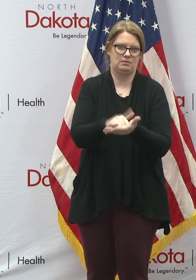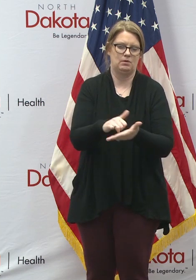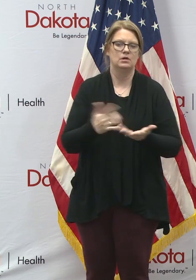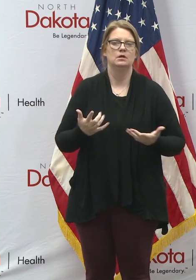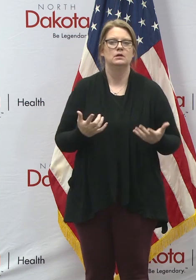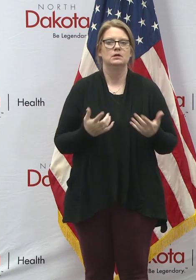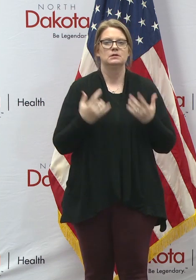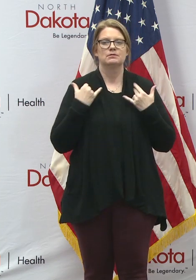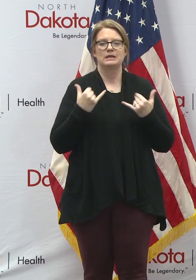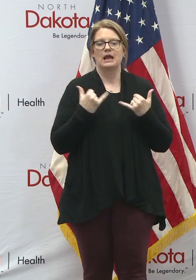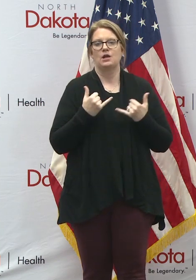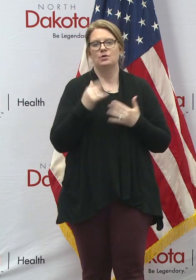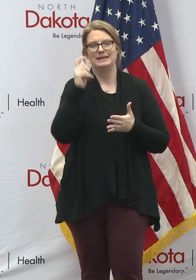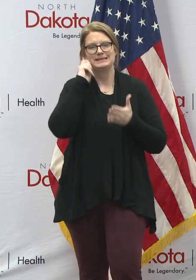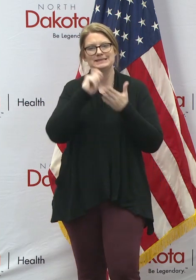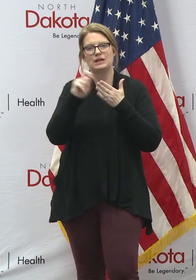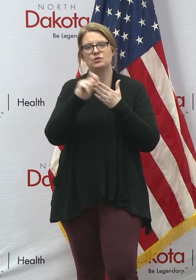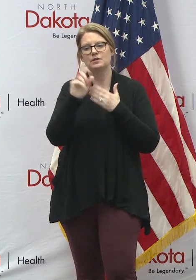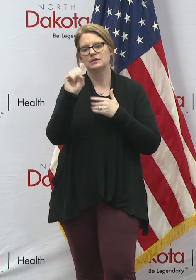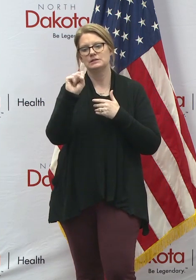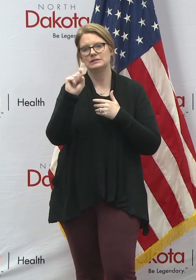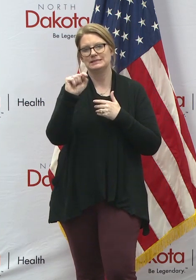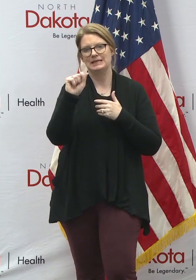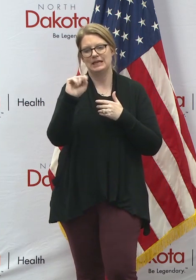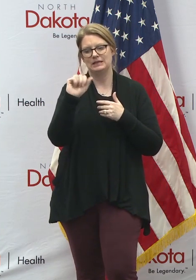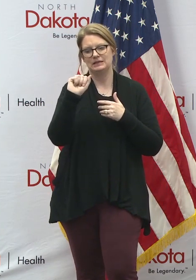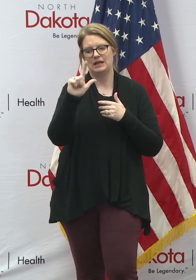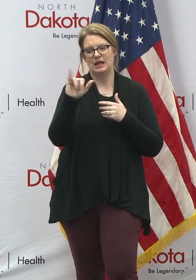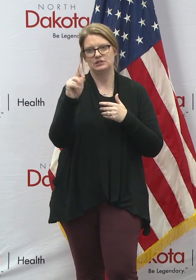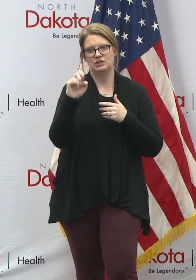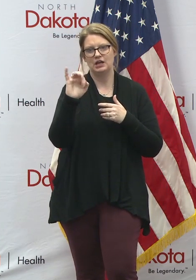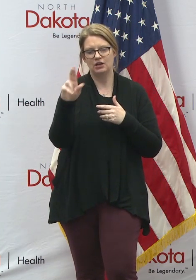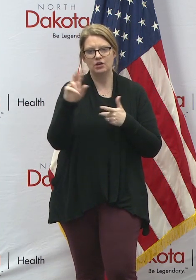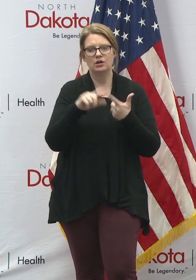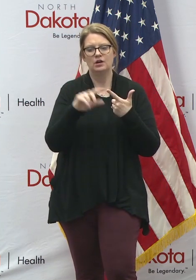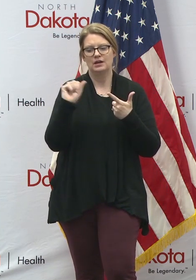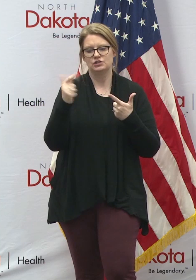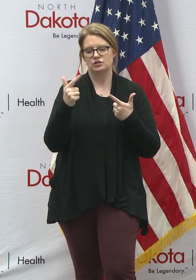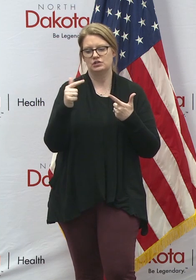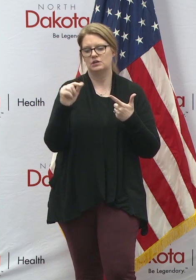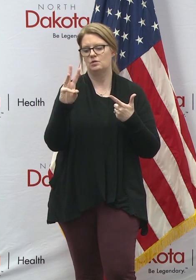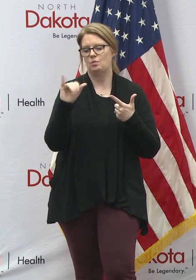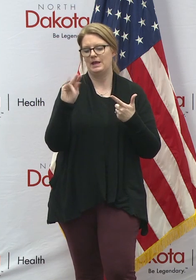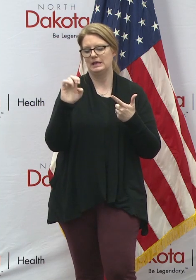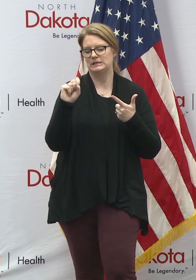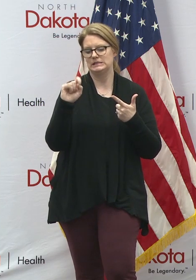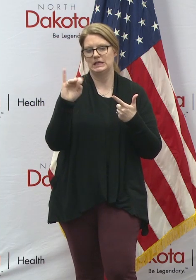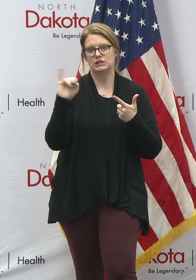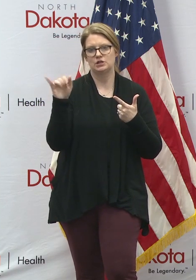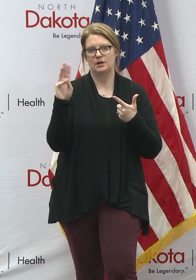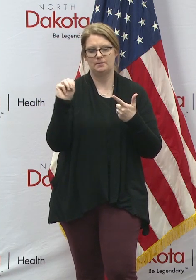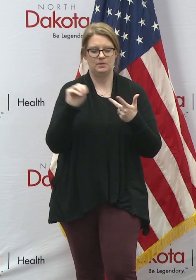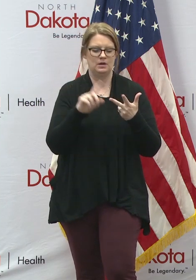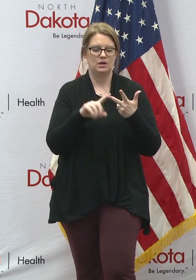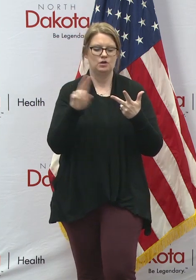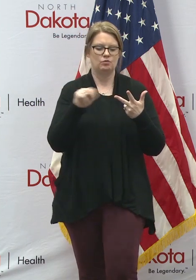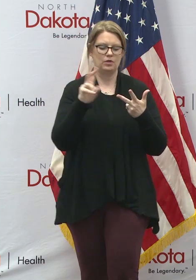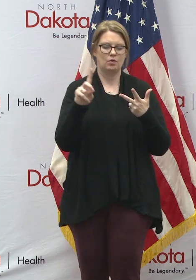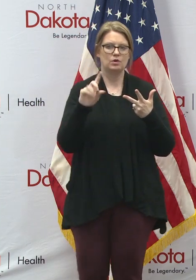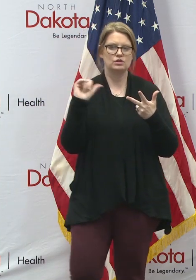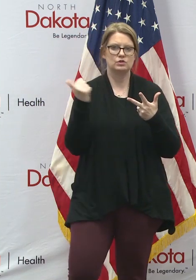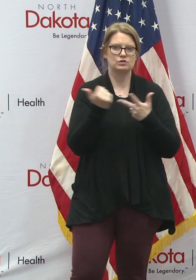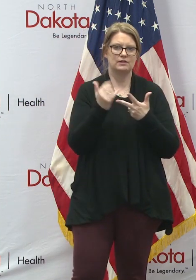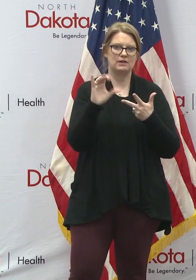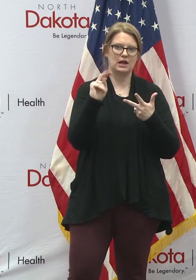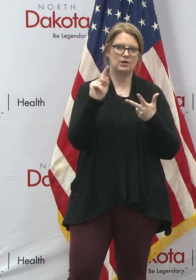with our Secretary of State, Al Jaeger, Attorney General Wayne Stengem, and with input from the North Dakota Association of